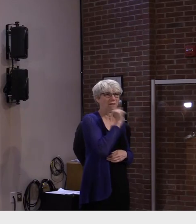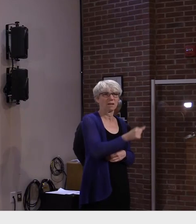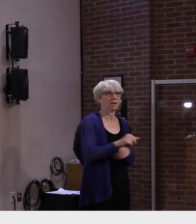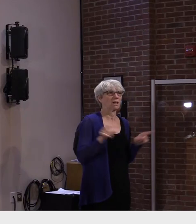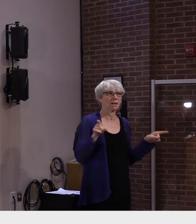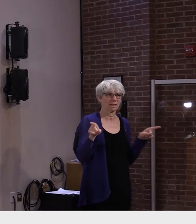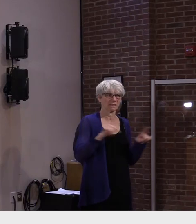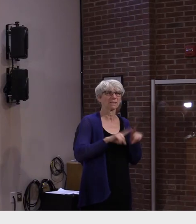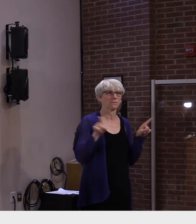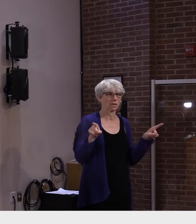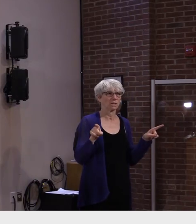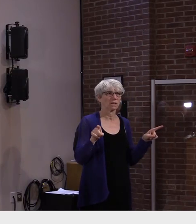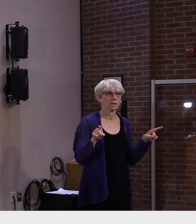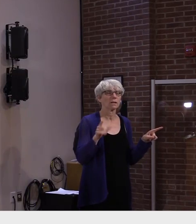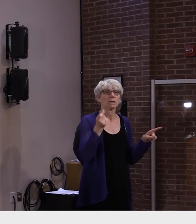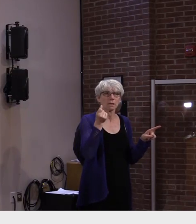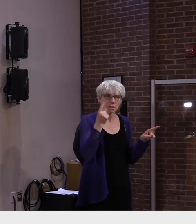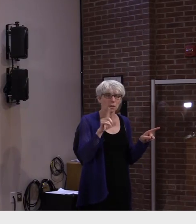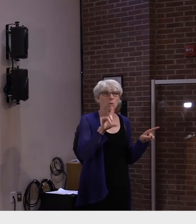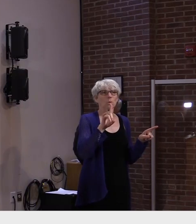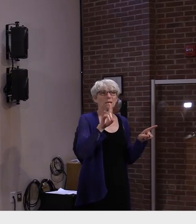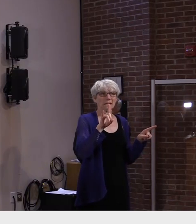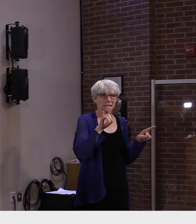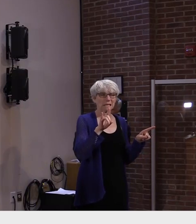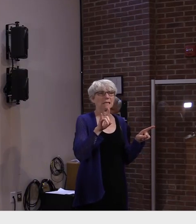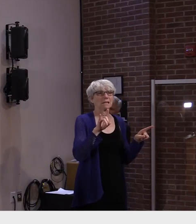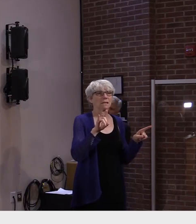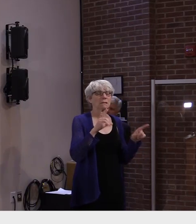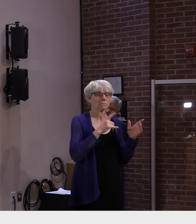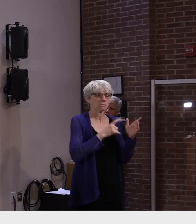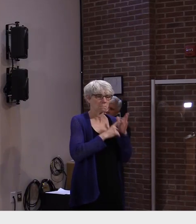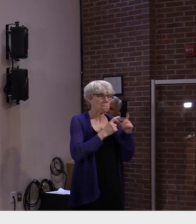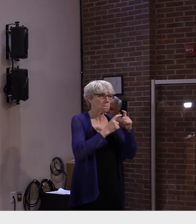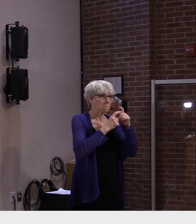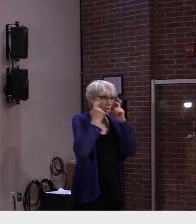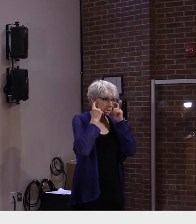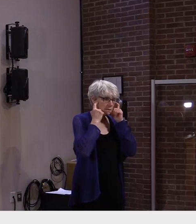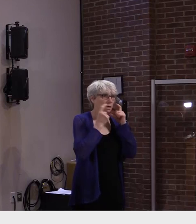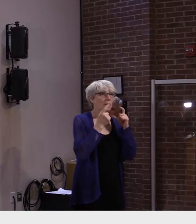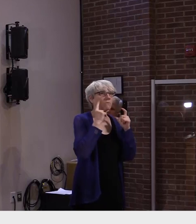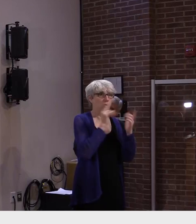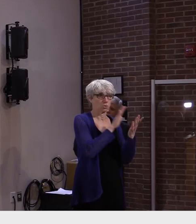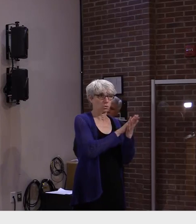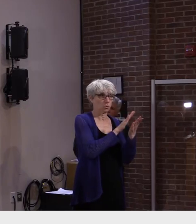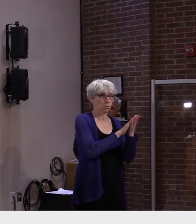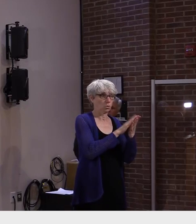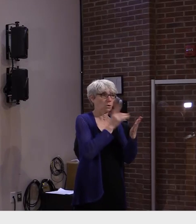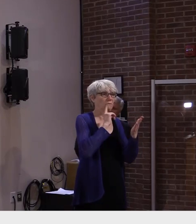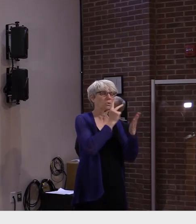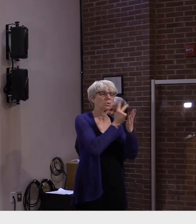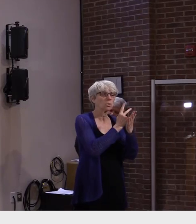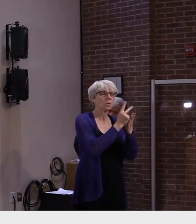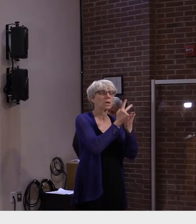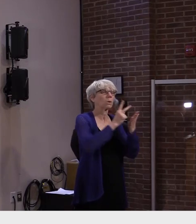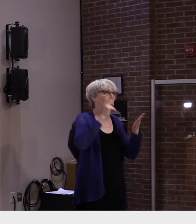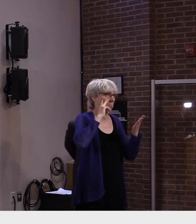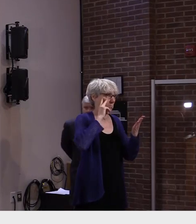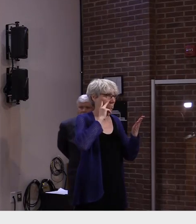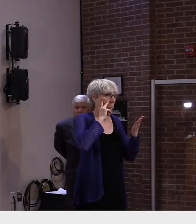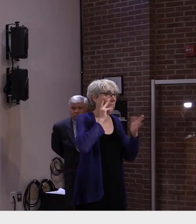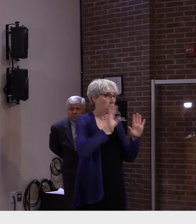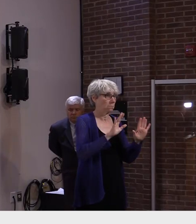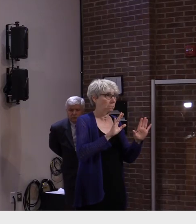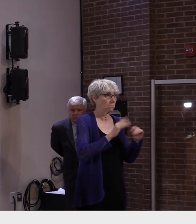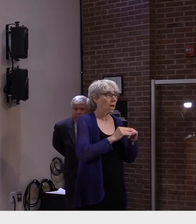instituted mandatory masking in schools for the first two to three weeks, as well as